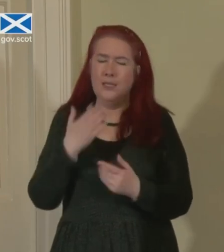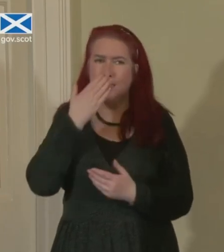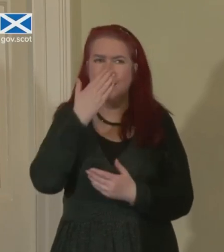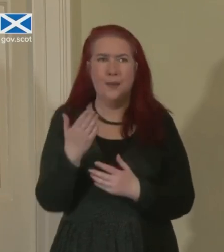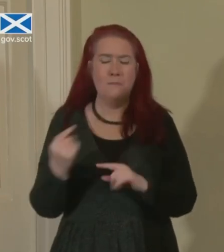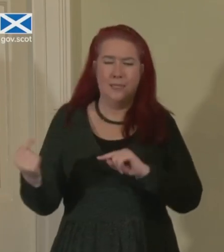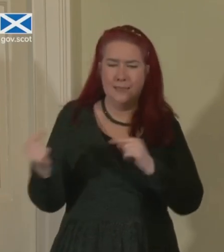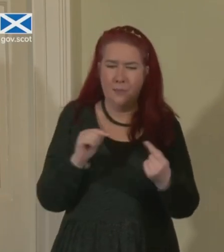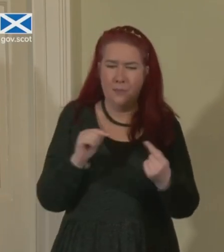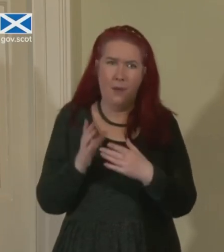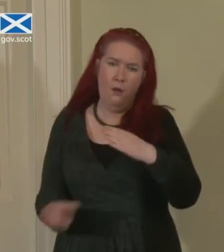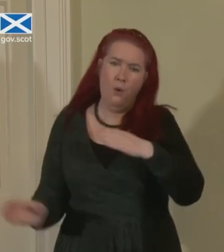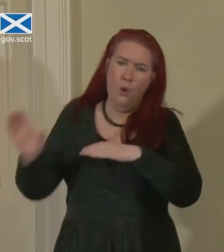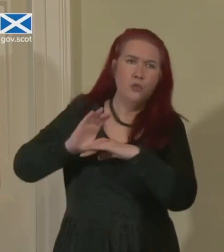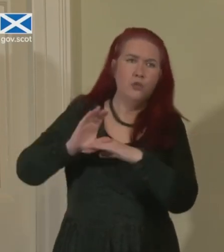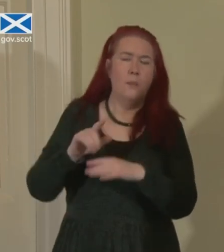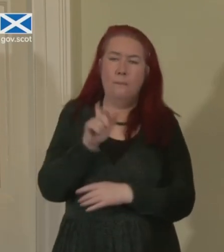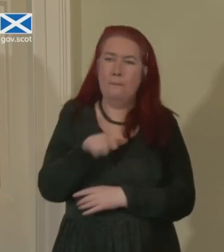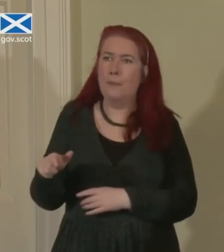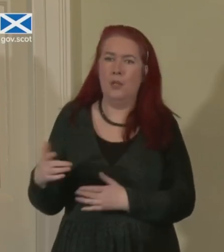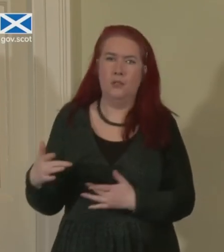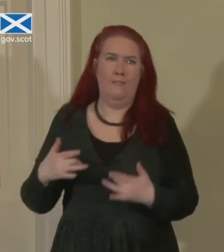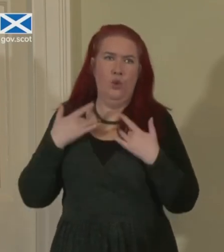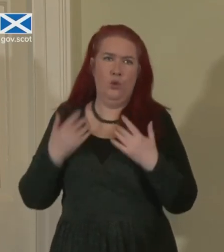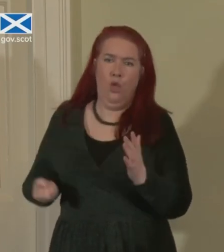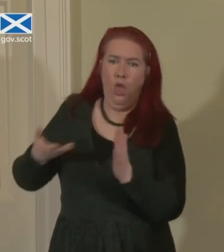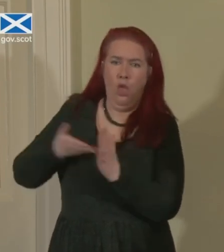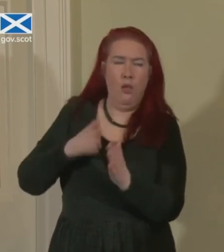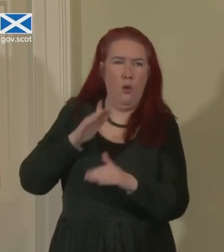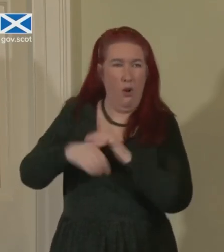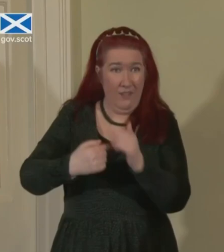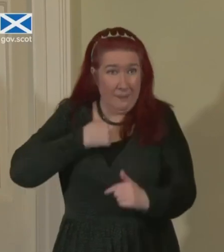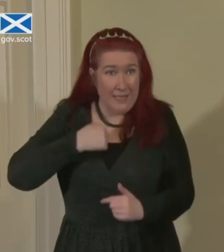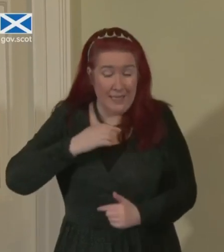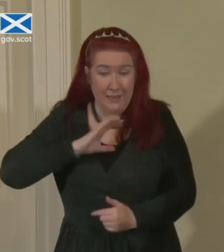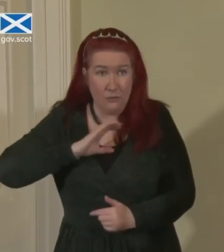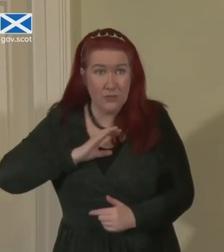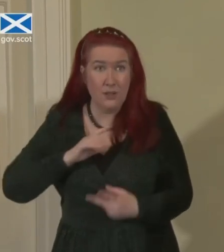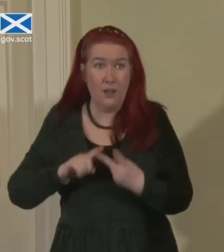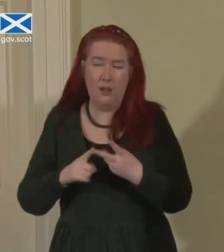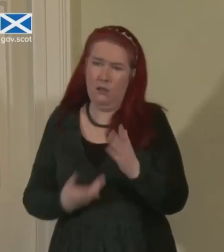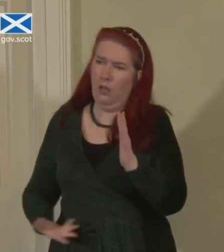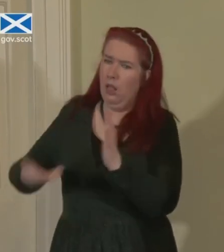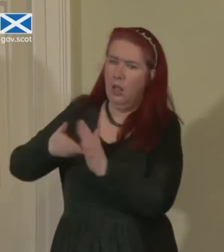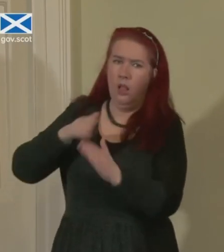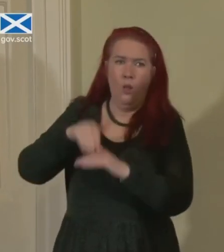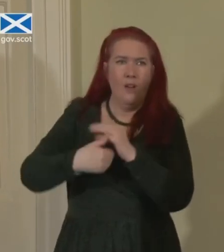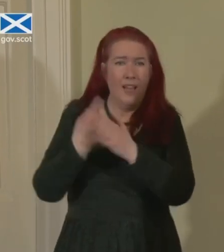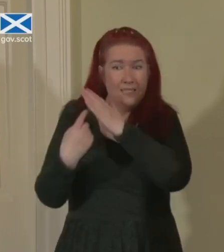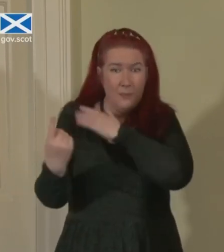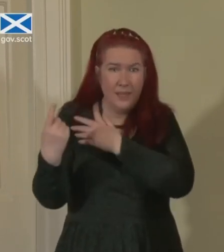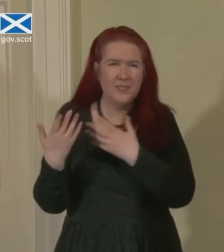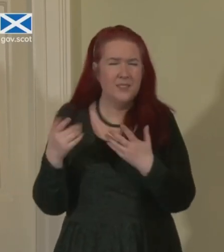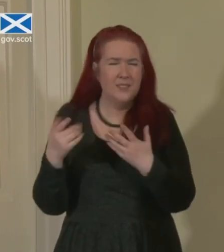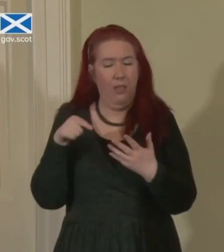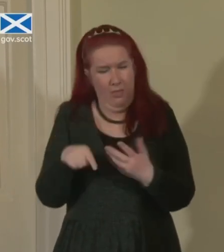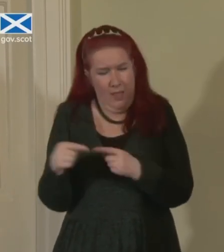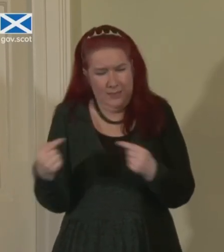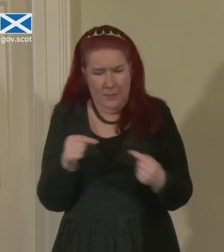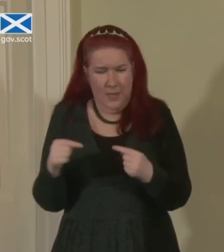top of that, there has been people's views about me, about independence, and suddenly debates that should be